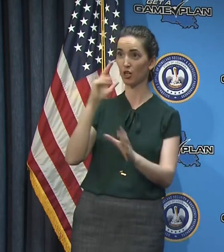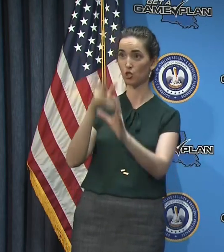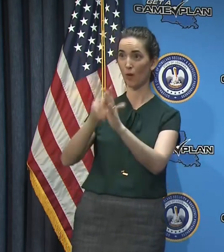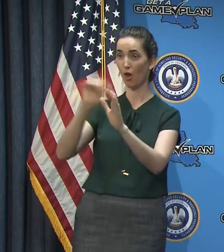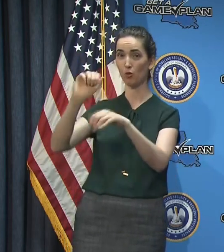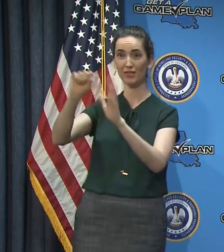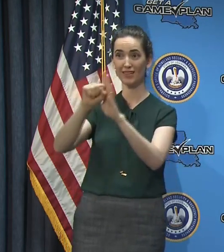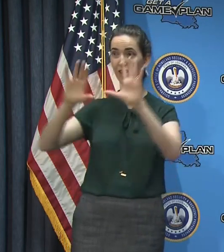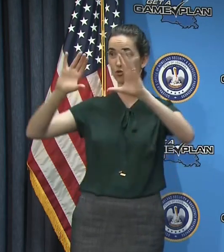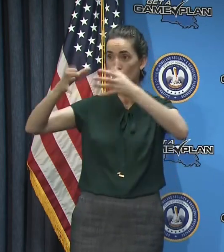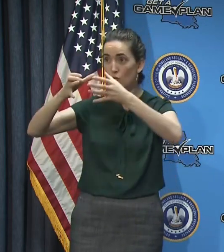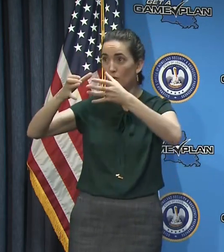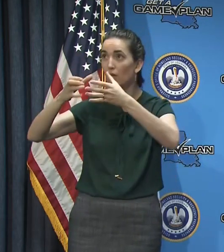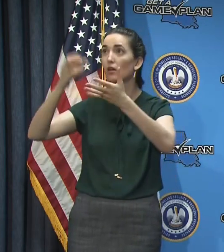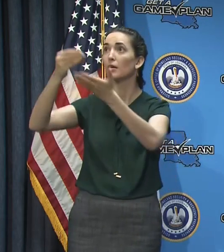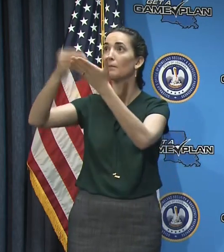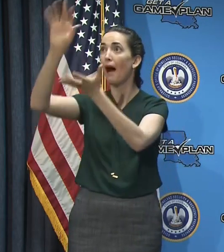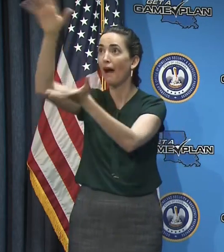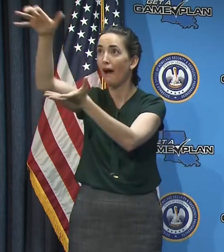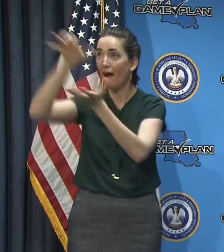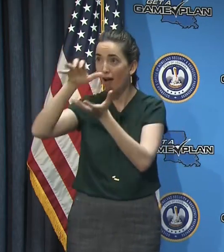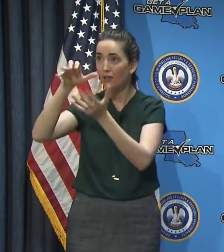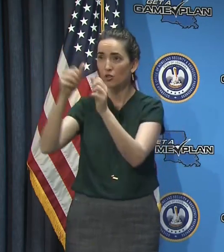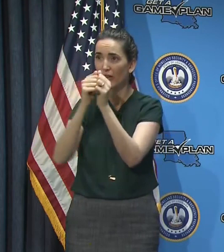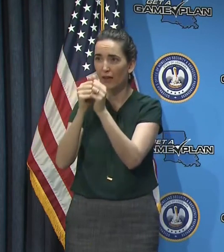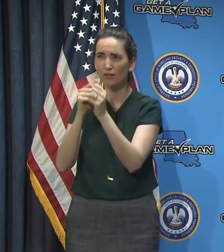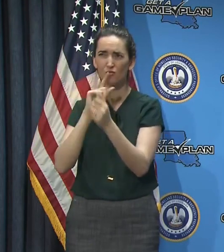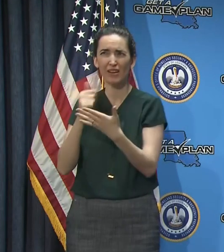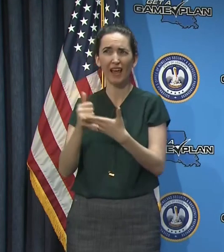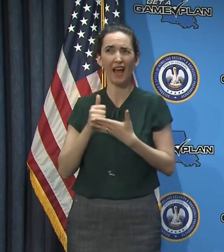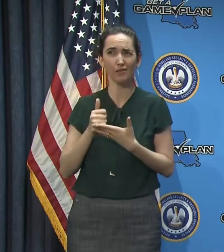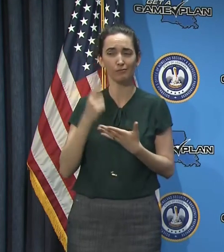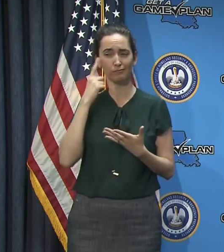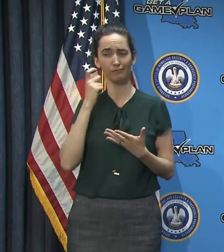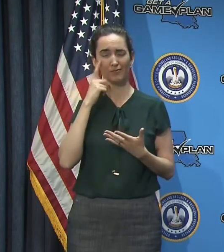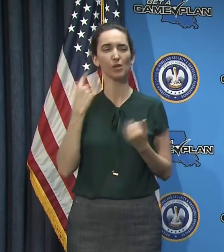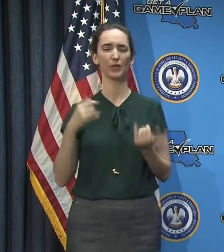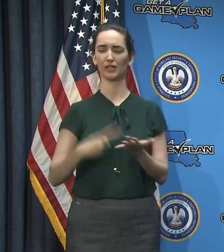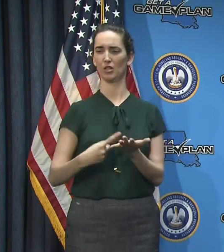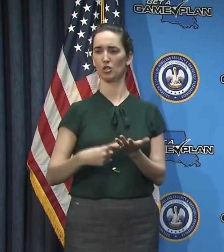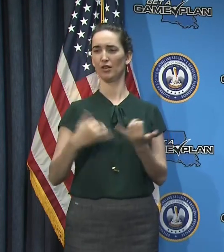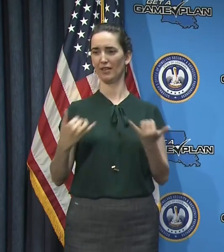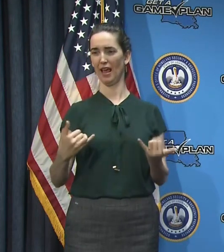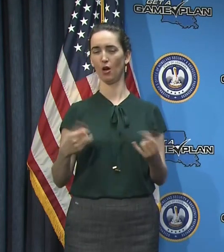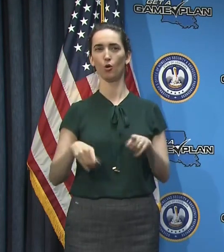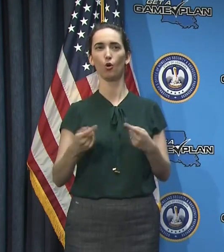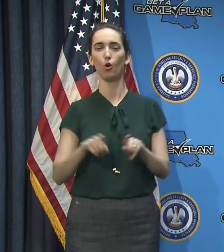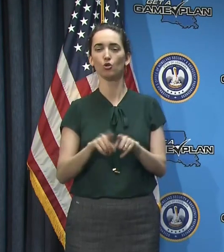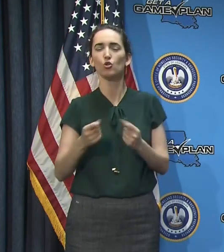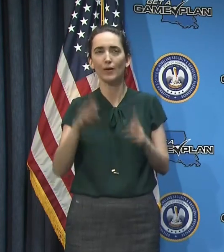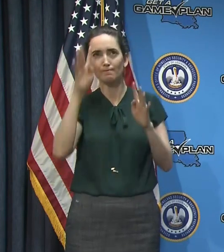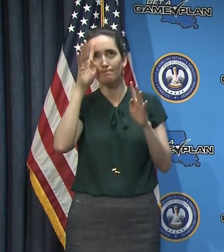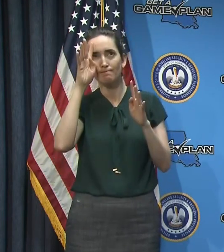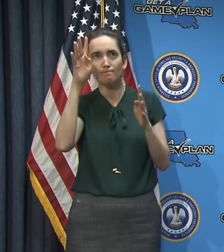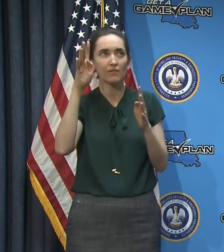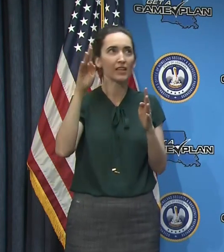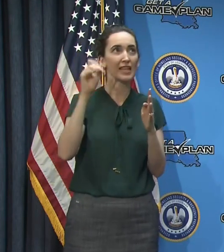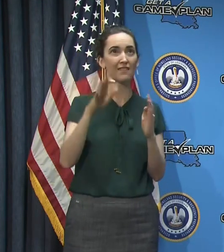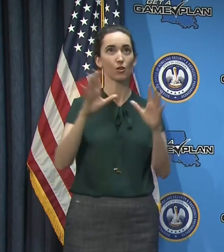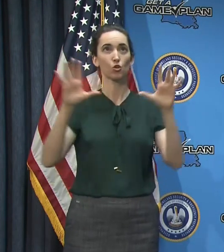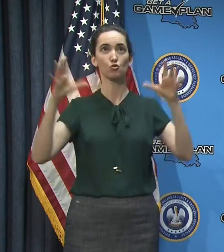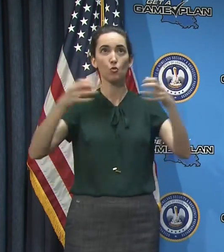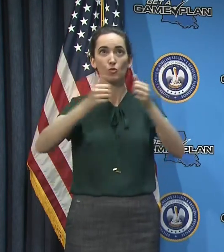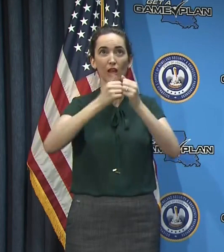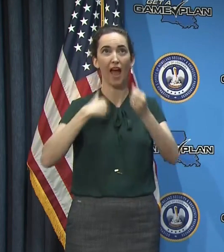uh, um, uh, these, these consortiums and, and whether that really, uh, through the, uh, enhanced purchasing power